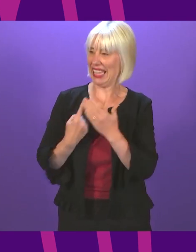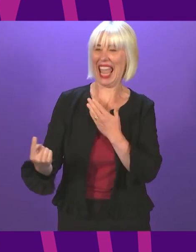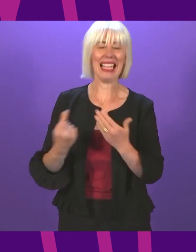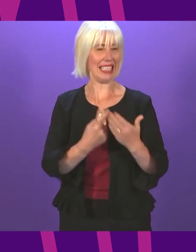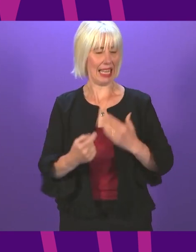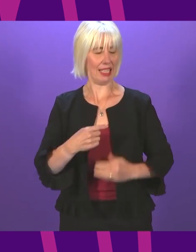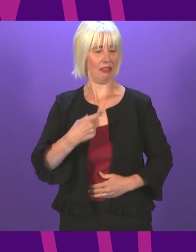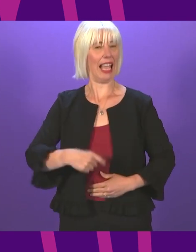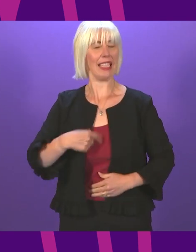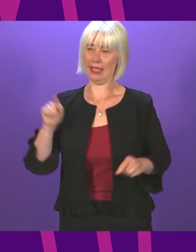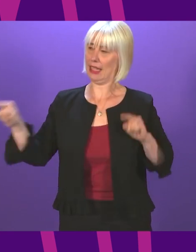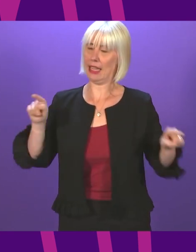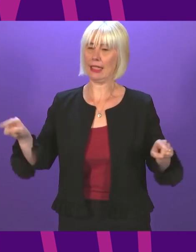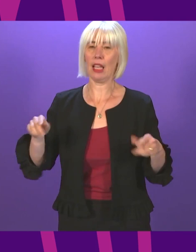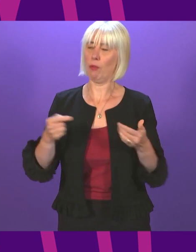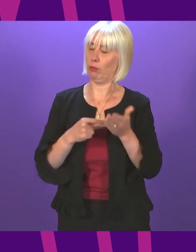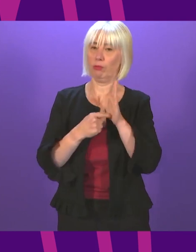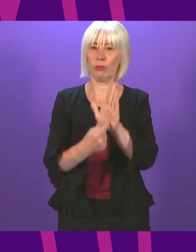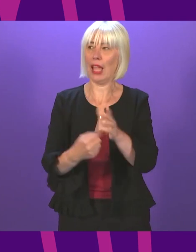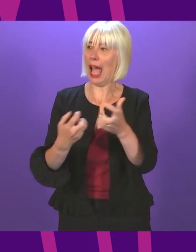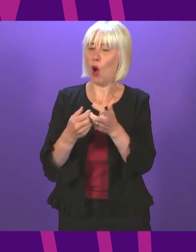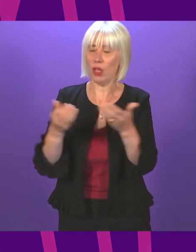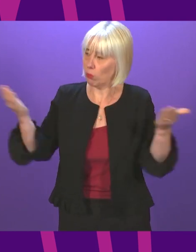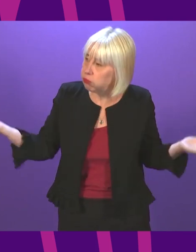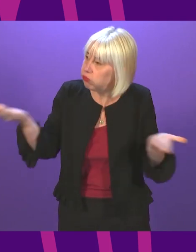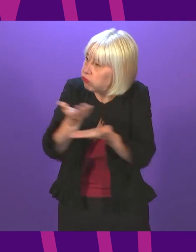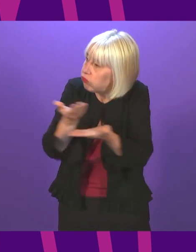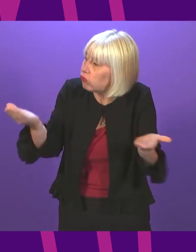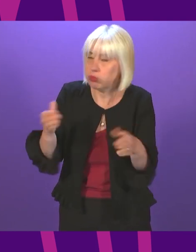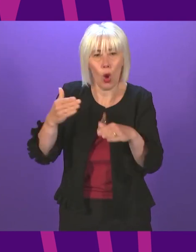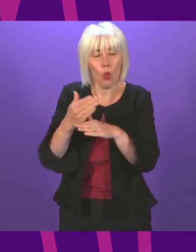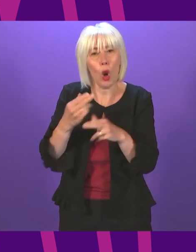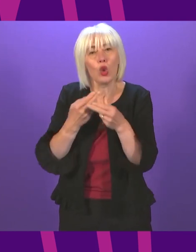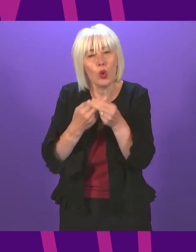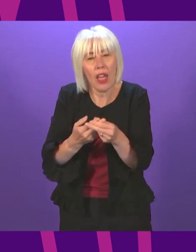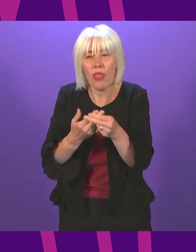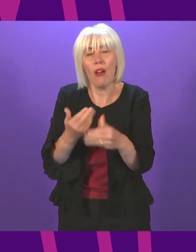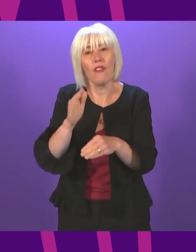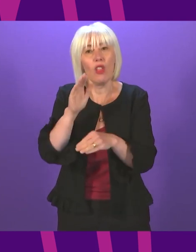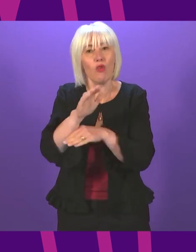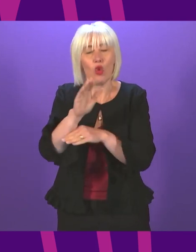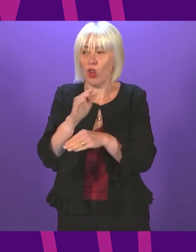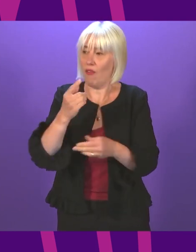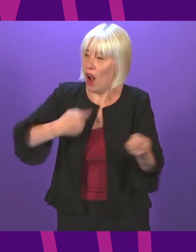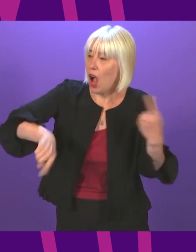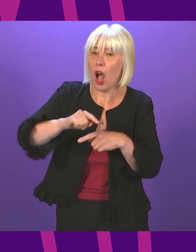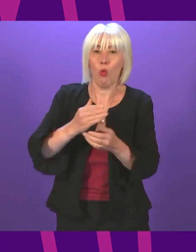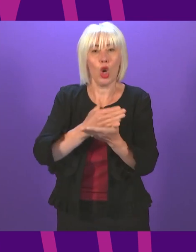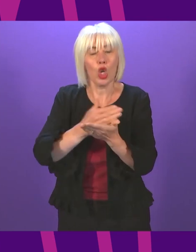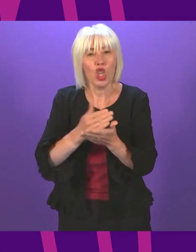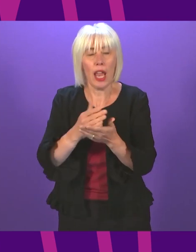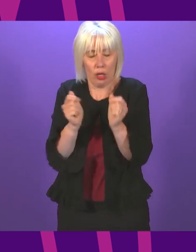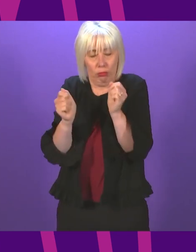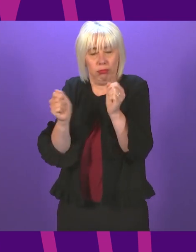processes of cooperation and consultation that will enable a firm foundation for the delivery of our shared and transformative